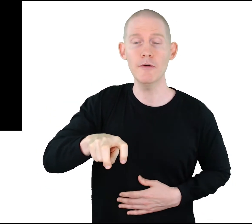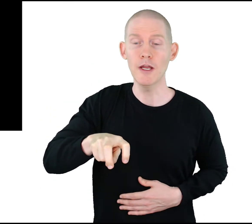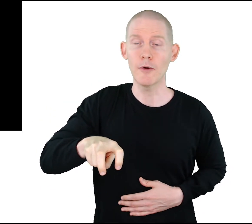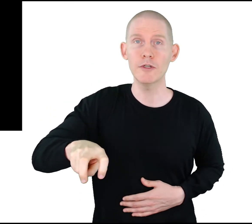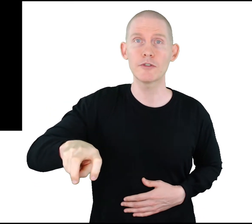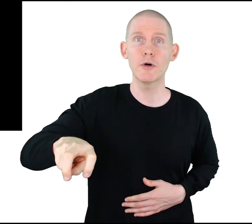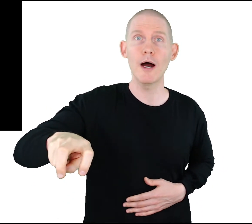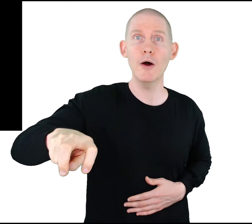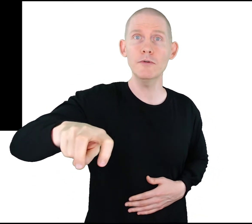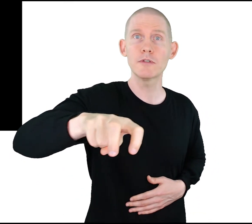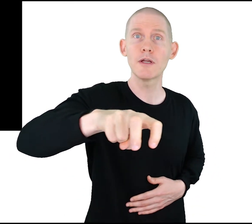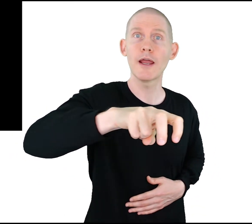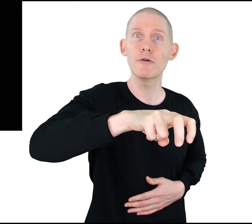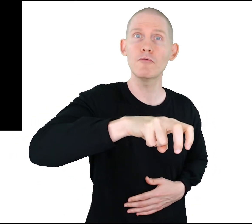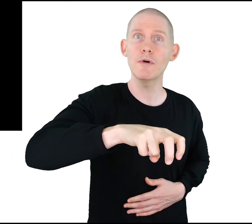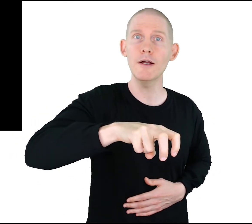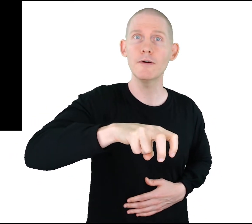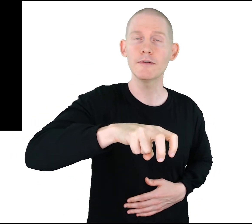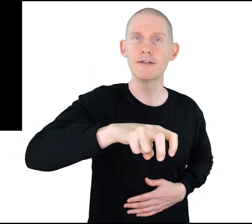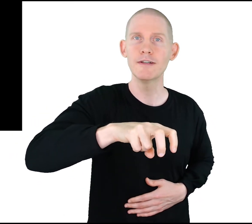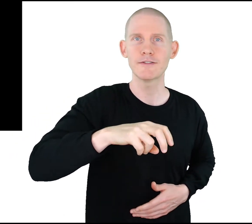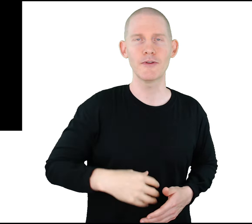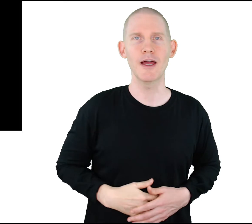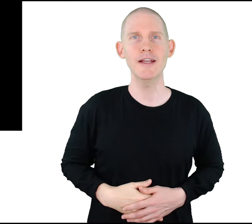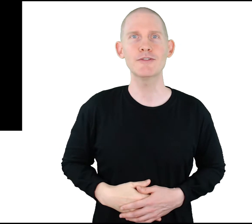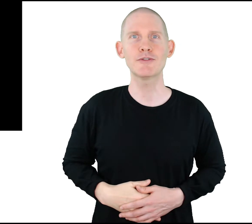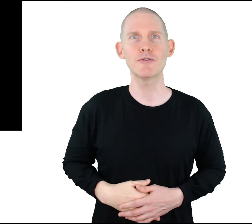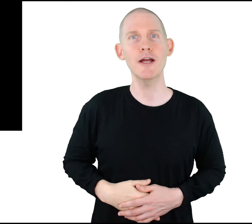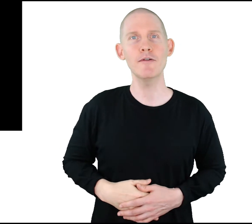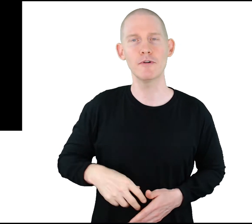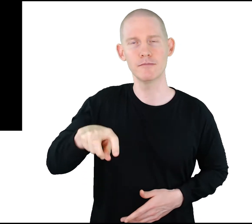All we just go out and around. So that is travel.